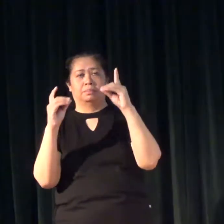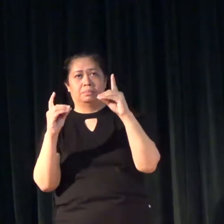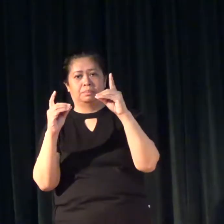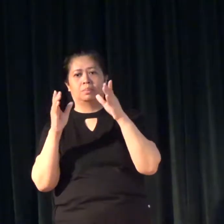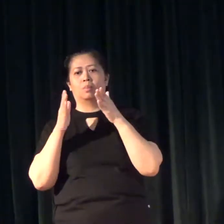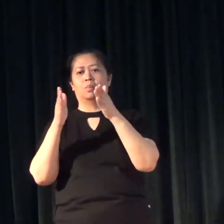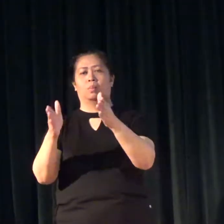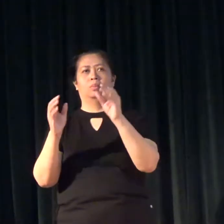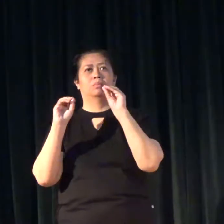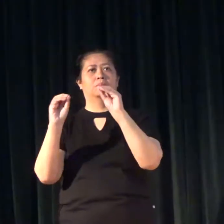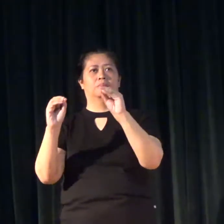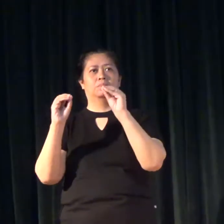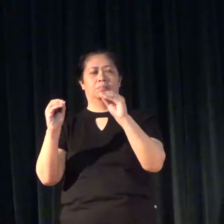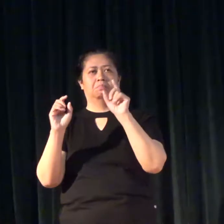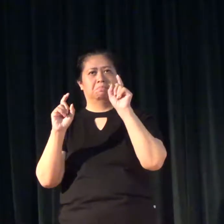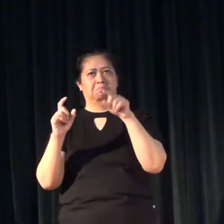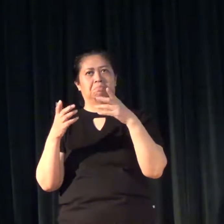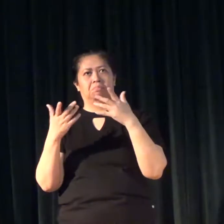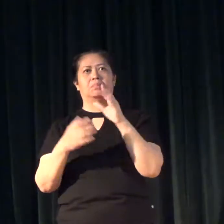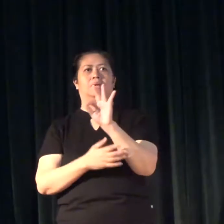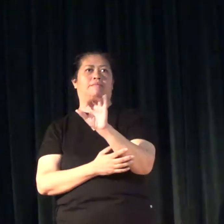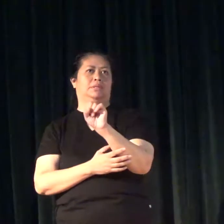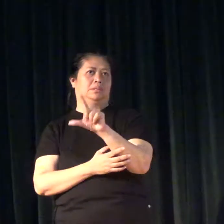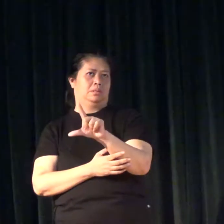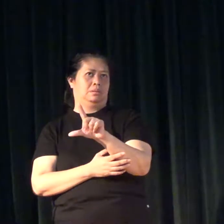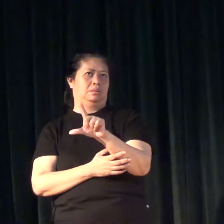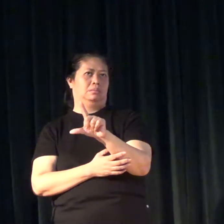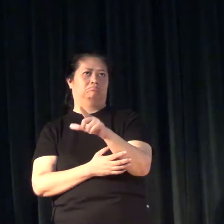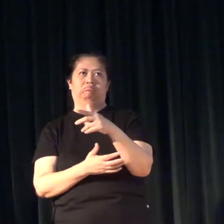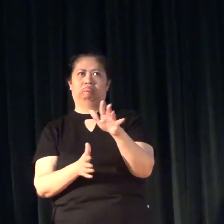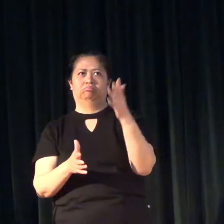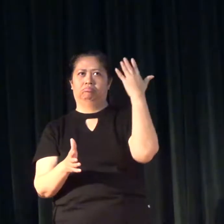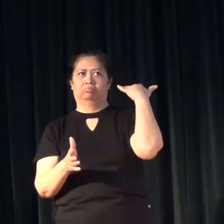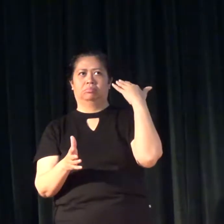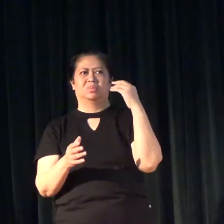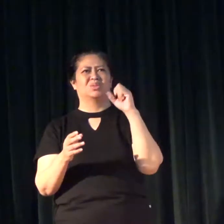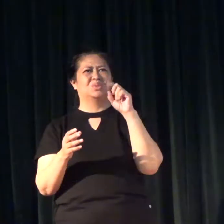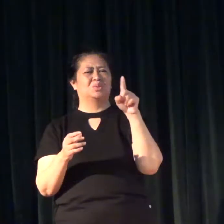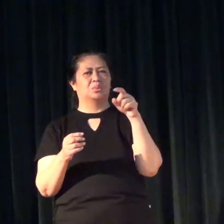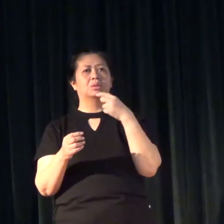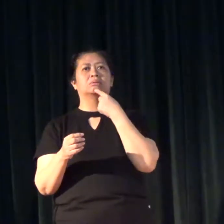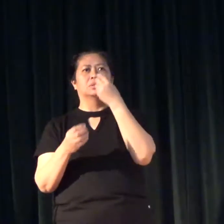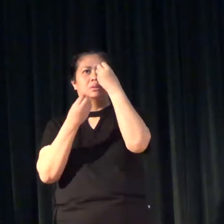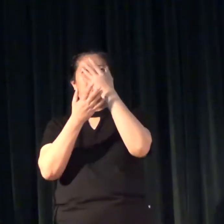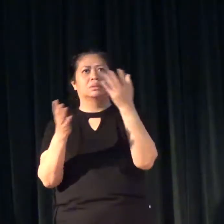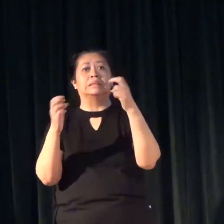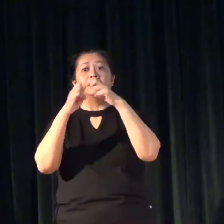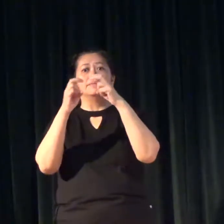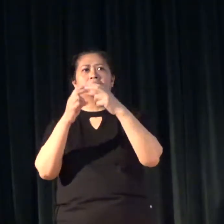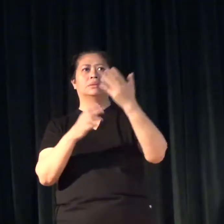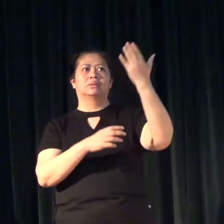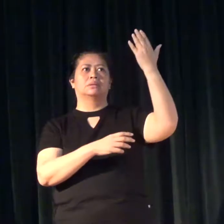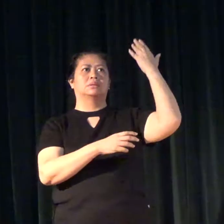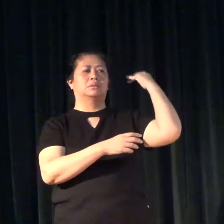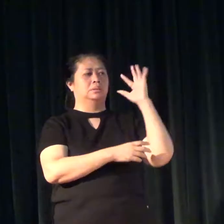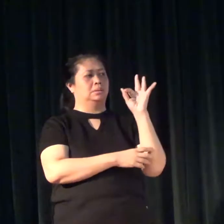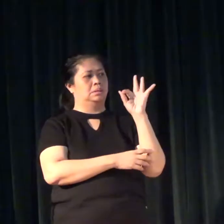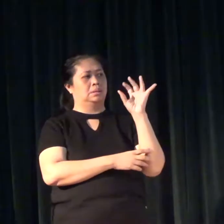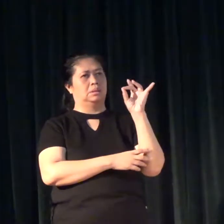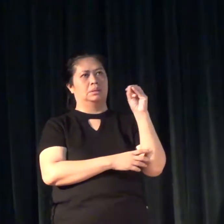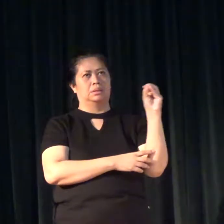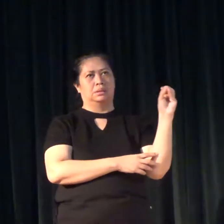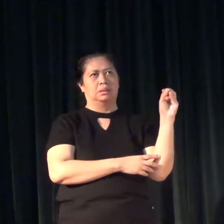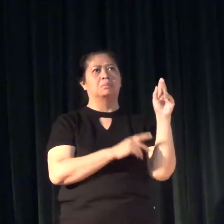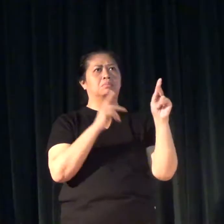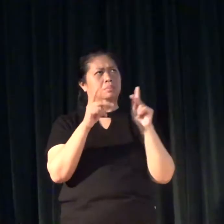the medium of instruction was going to be in FSL. So, this tells you that even in the 1980s,